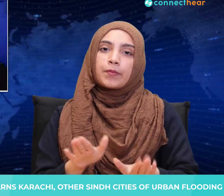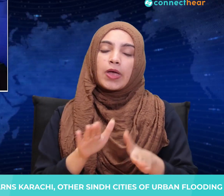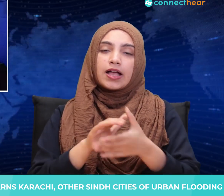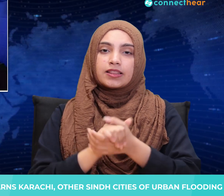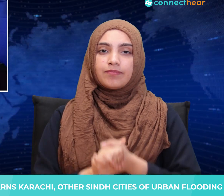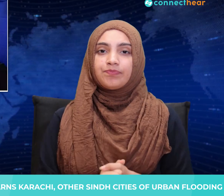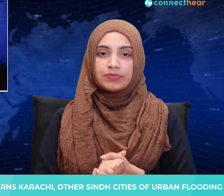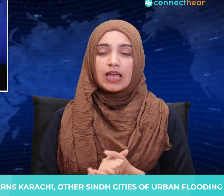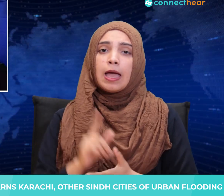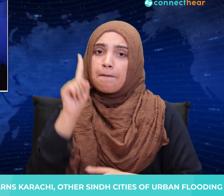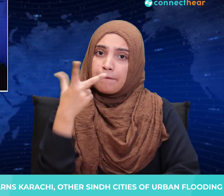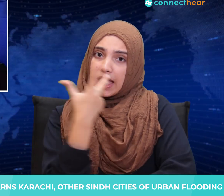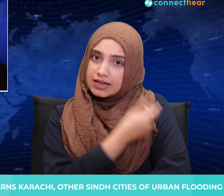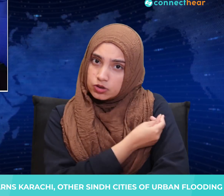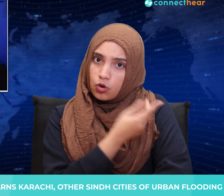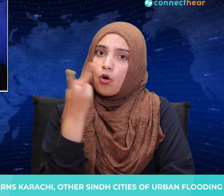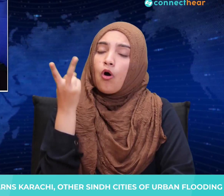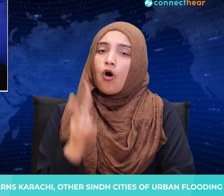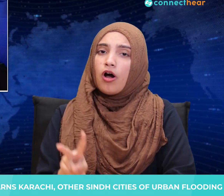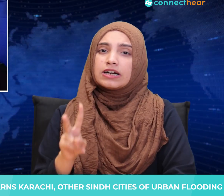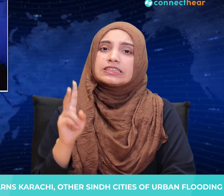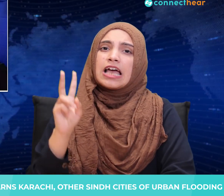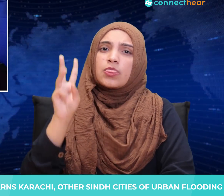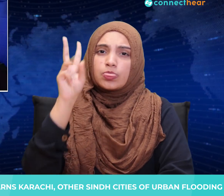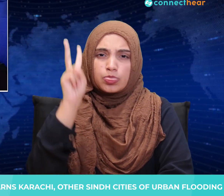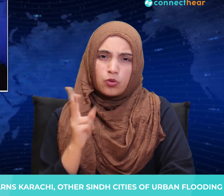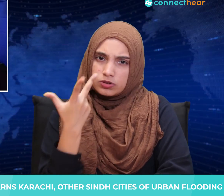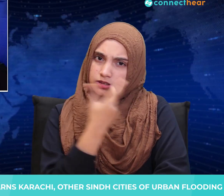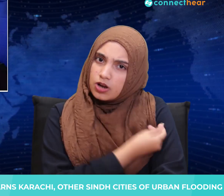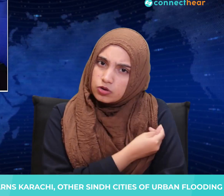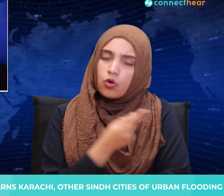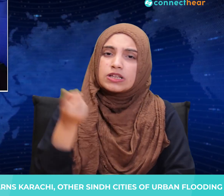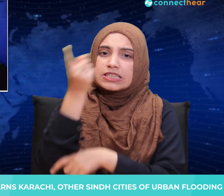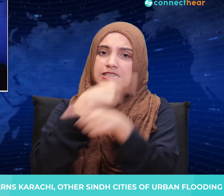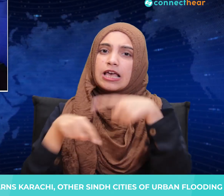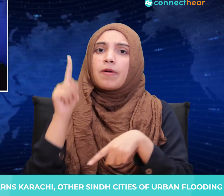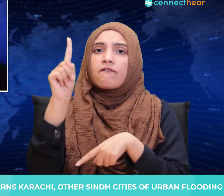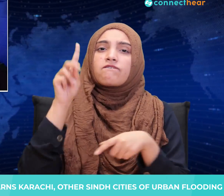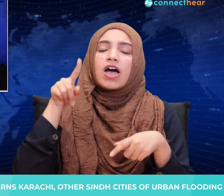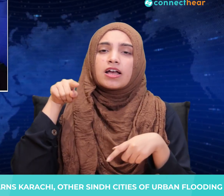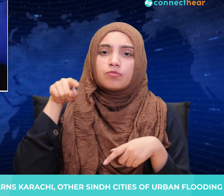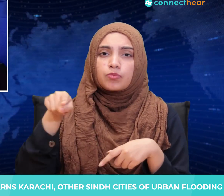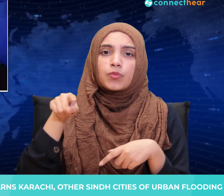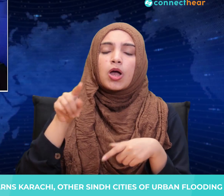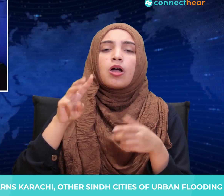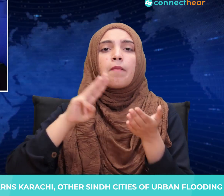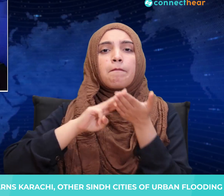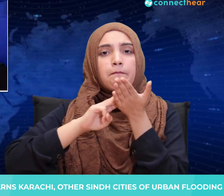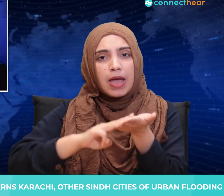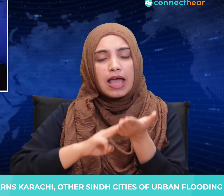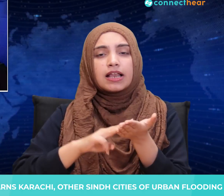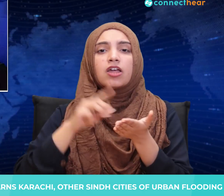Both first dose and second dose vaccinations yesterday were highest ever, with 1